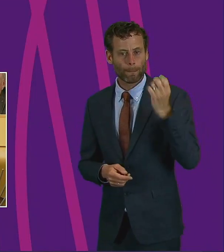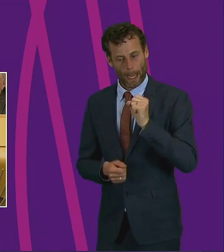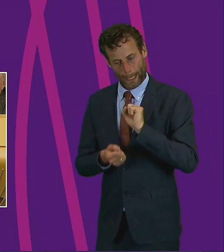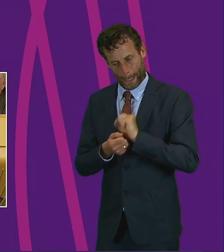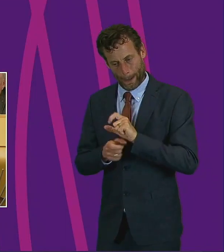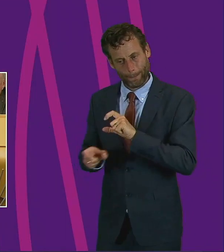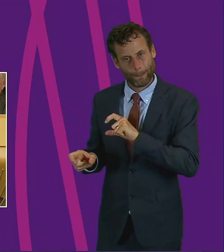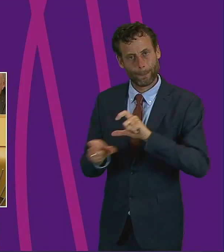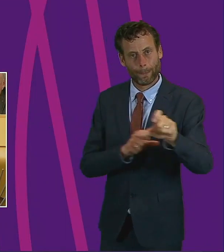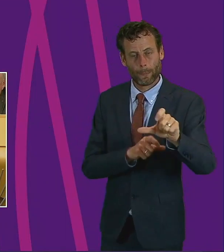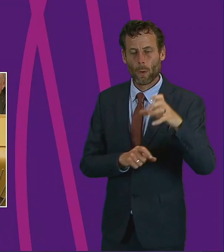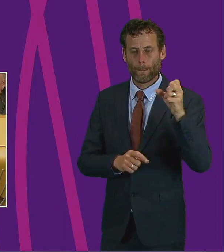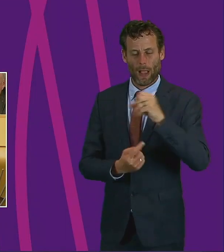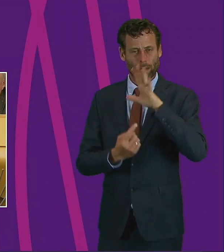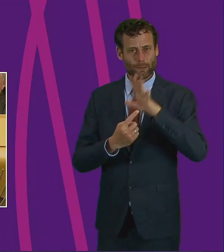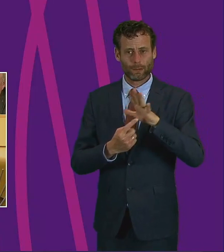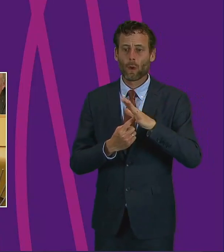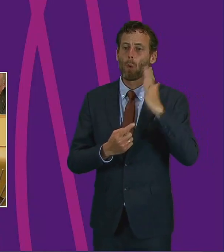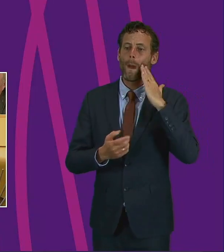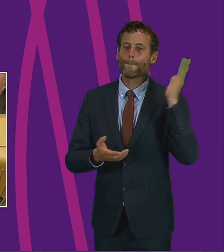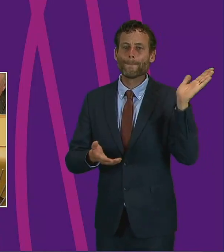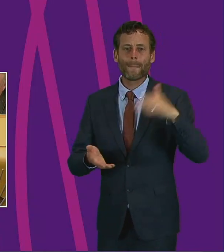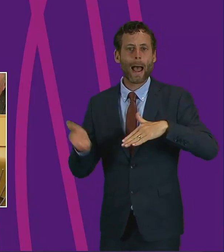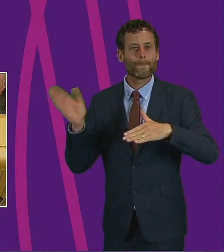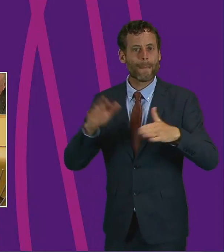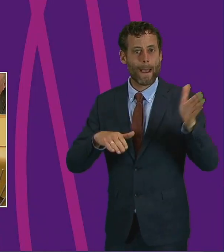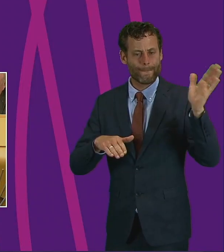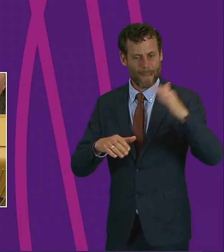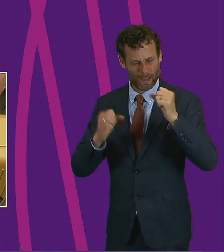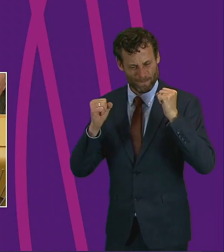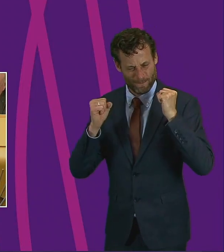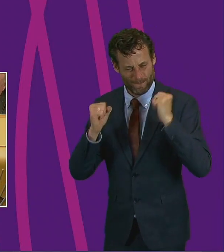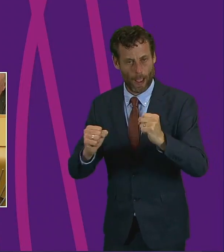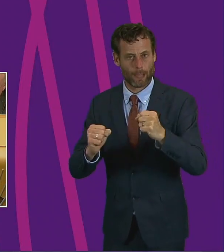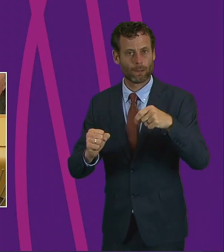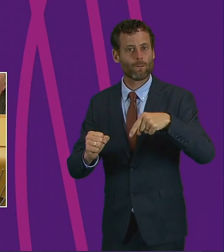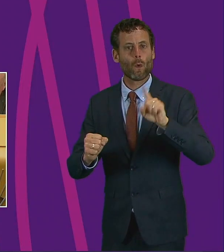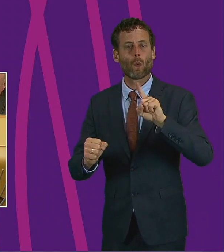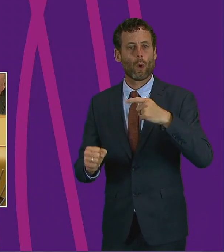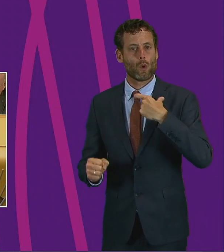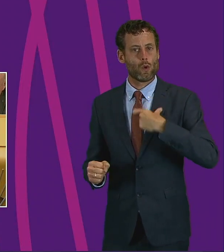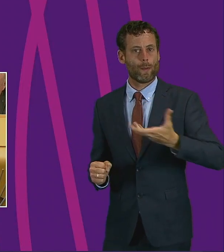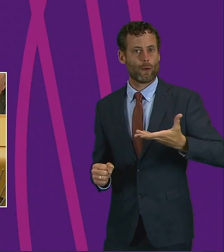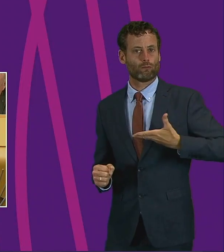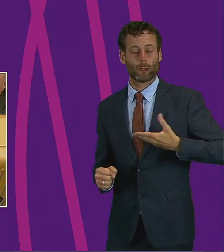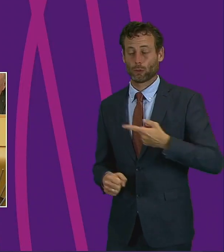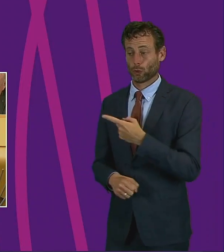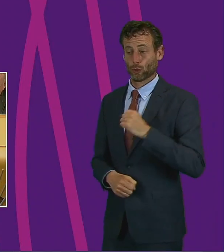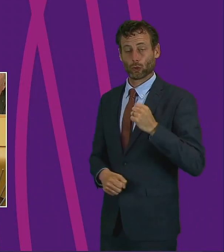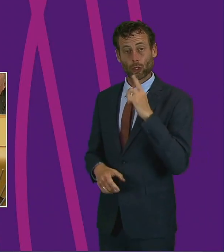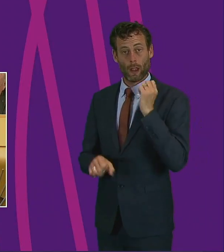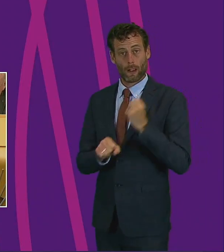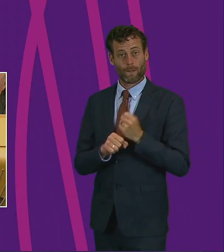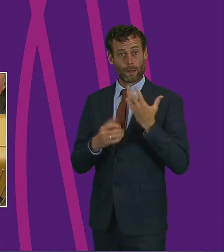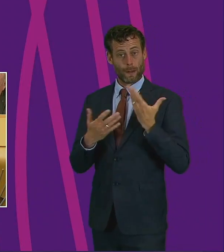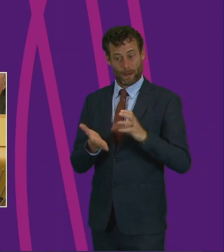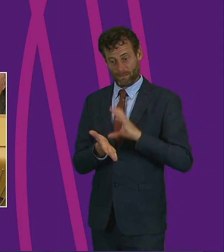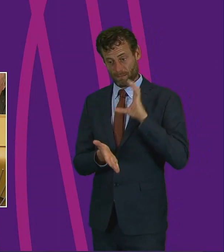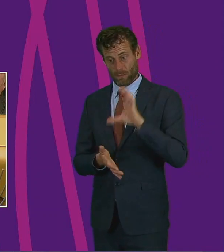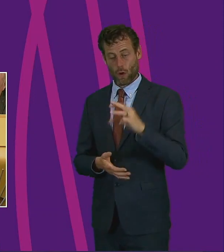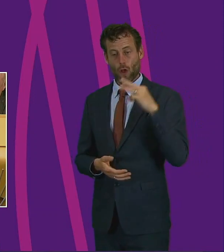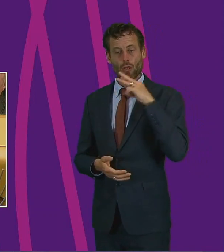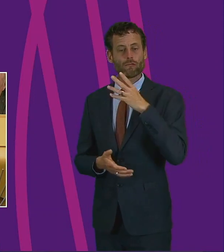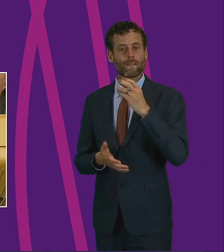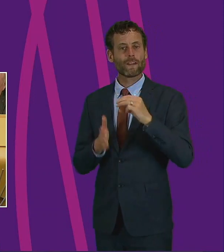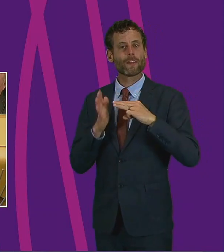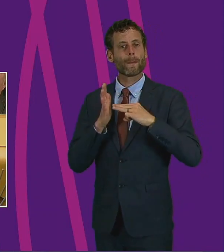equality at the core of our recovery plans. The Scottish Government have provided 350 million of communities funding to